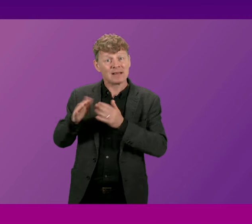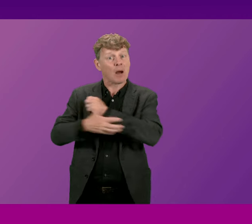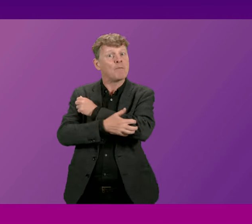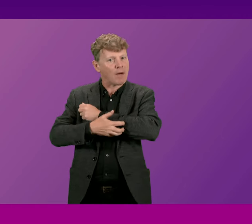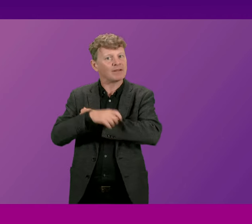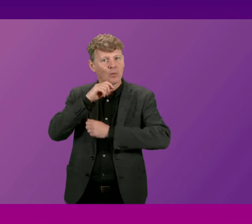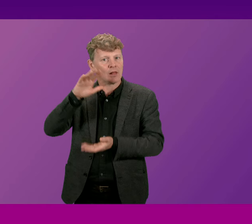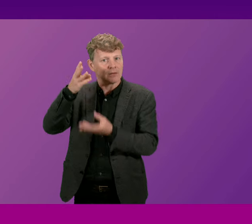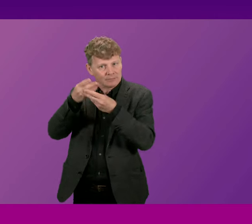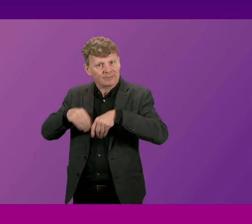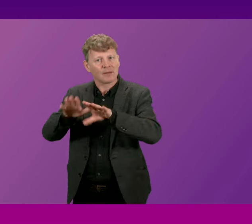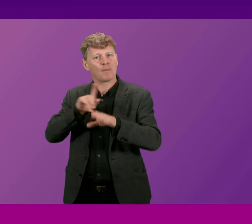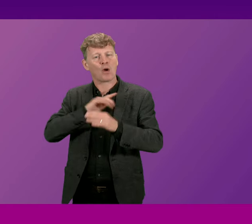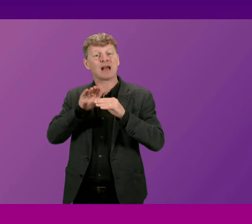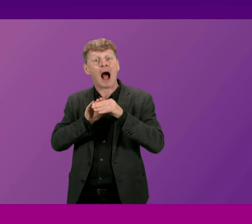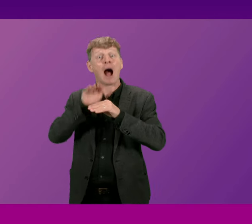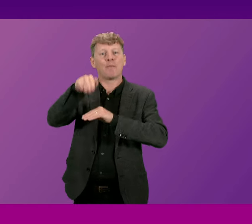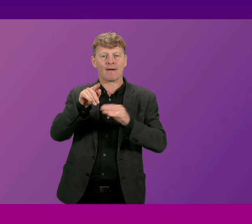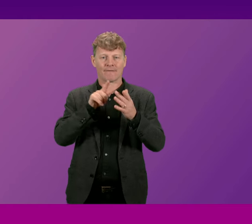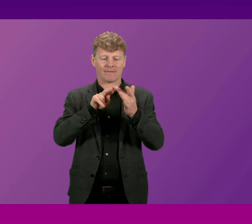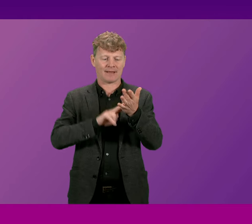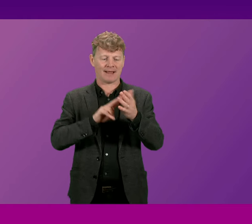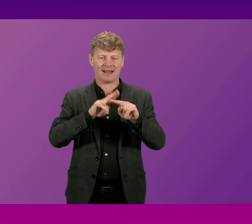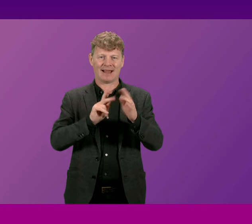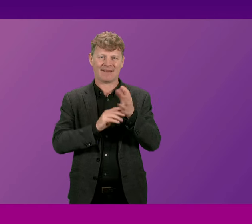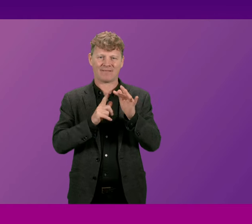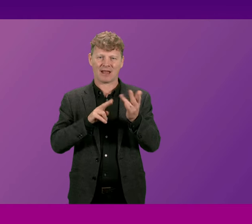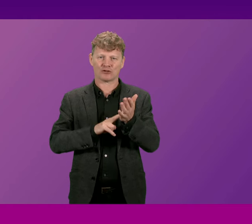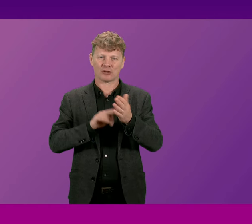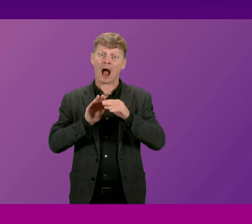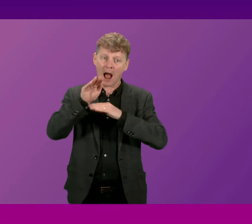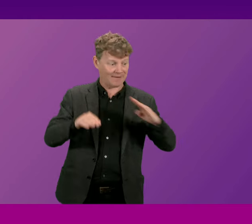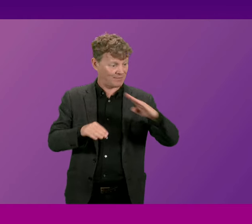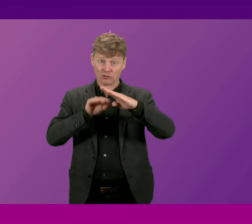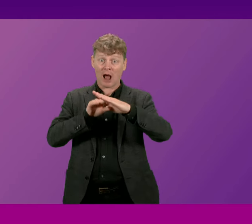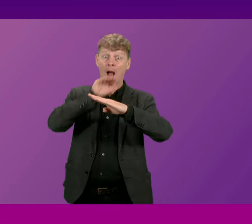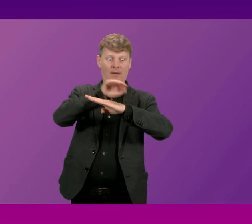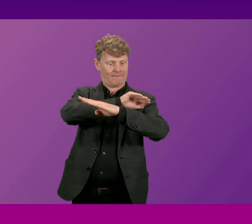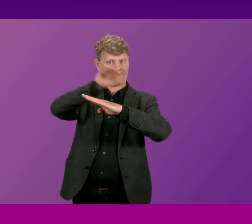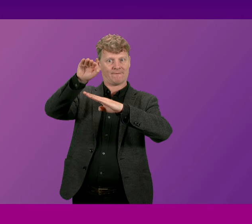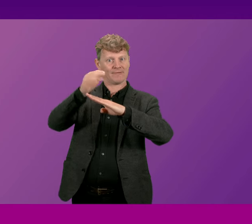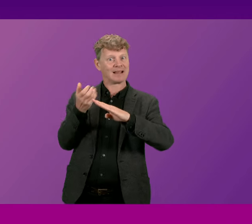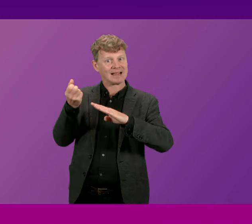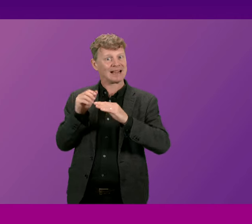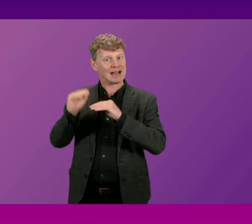above inflation pay increases this government is prepared to sanction now I cannot spend the same money twice I